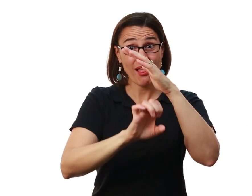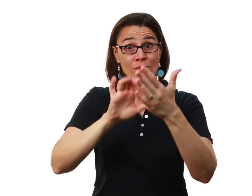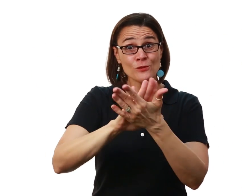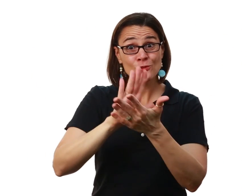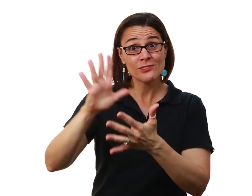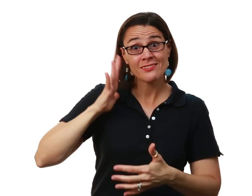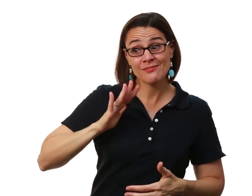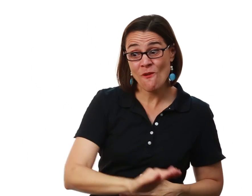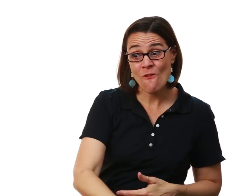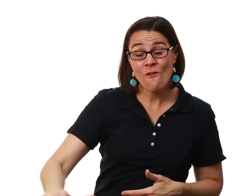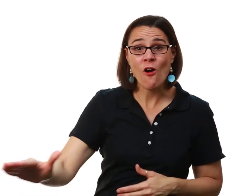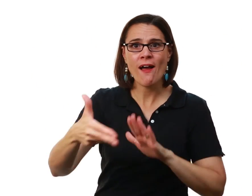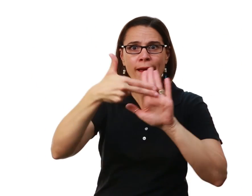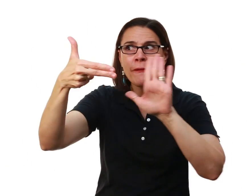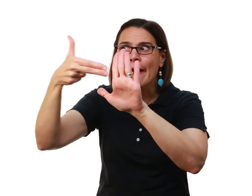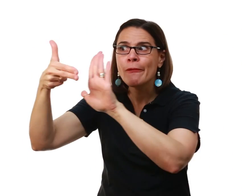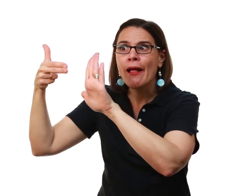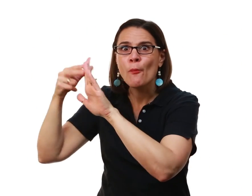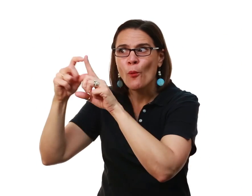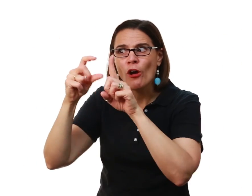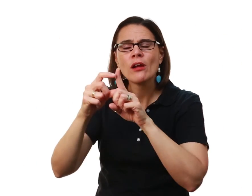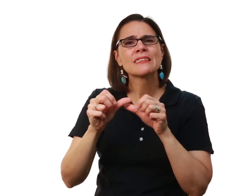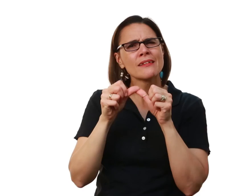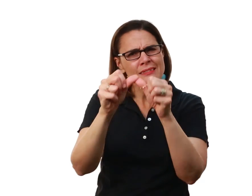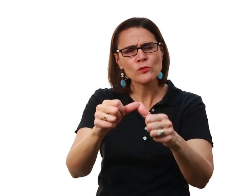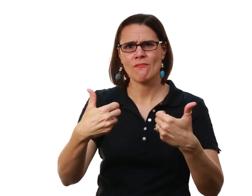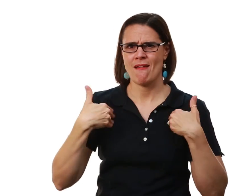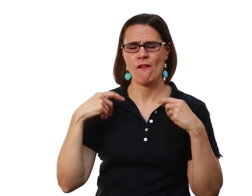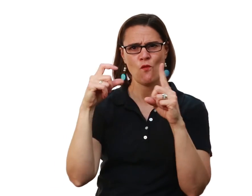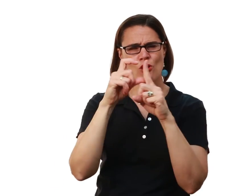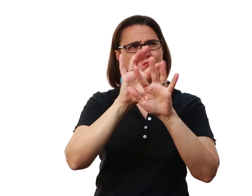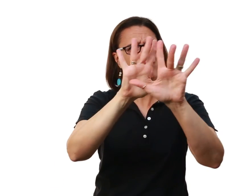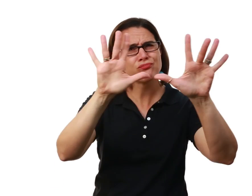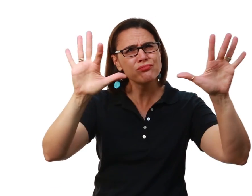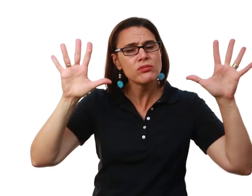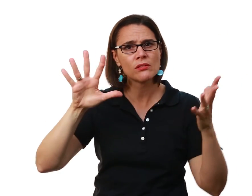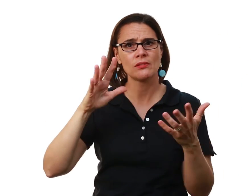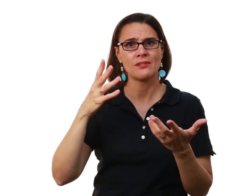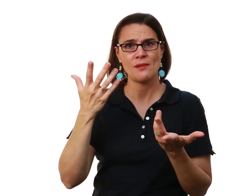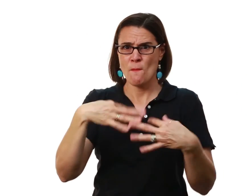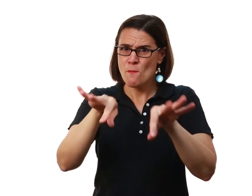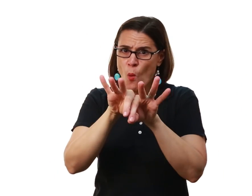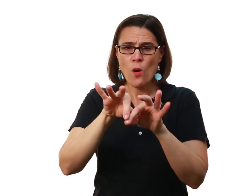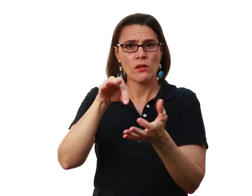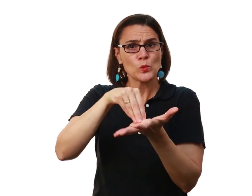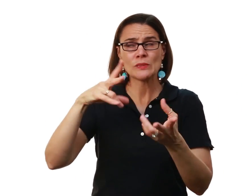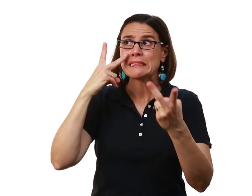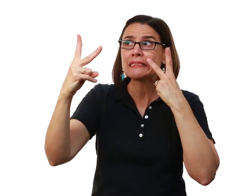elementary school With young children We label everything We'll continue to have words Visible in the environment It's important for students To